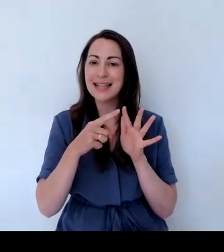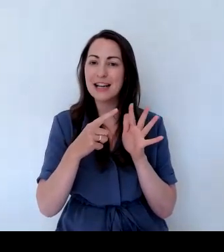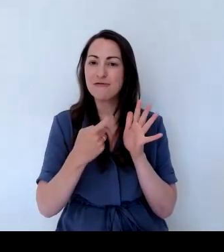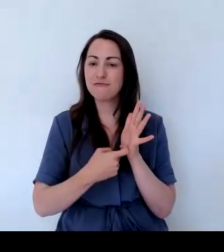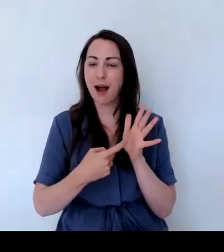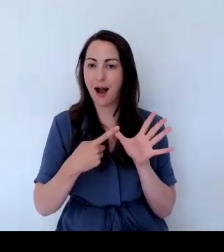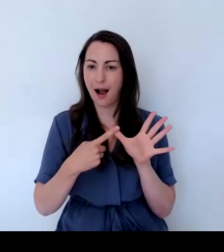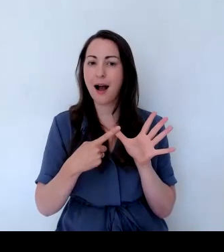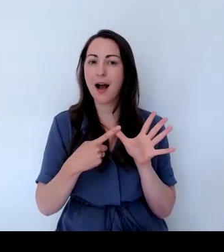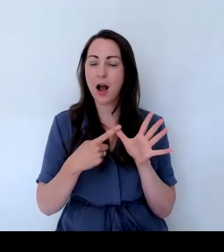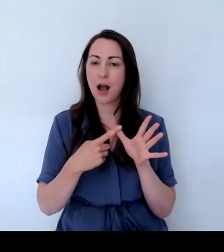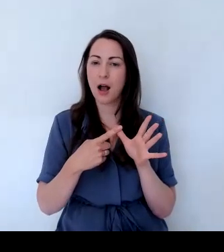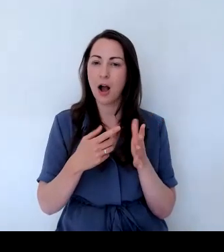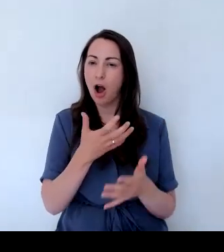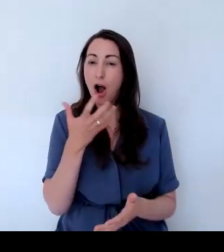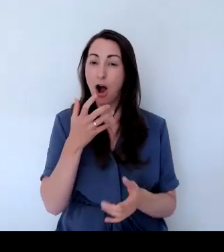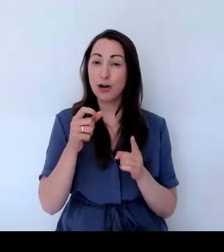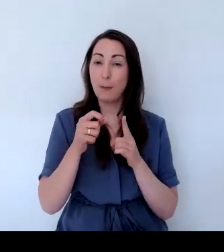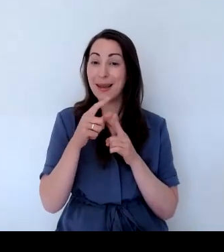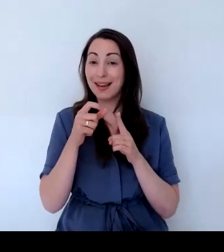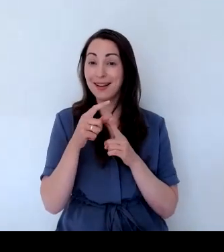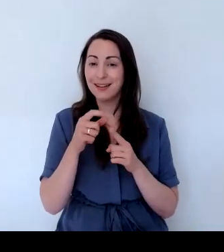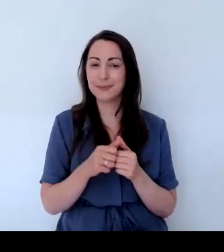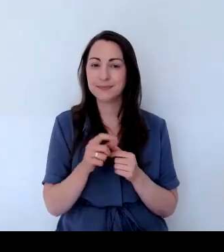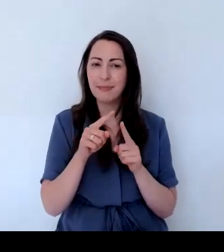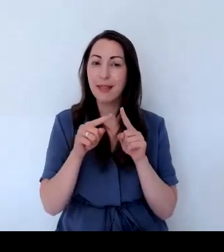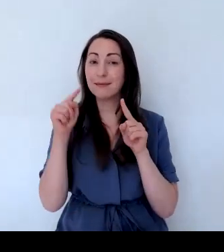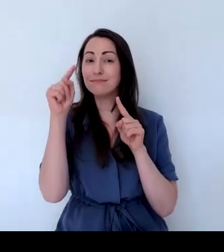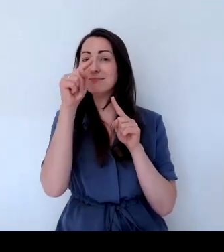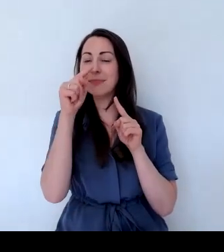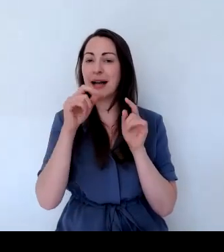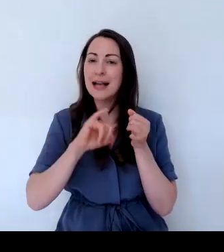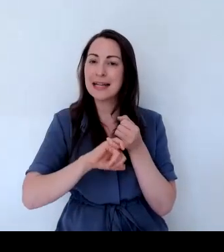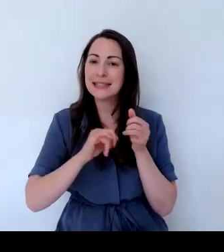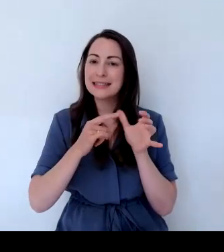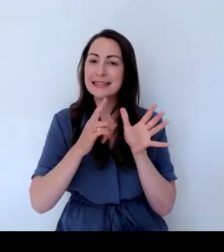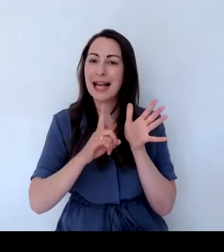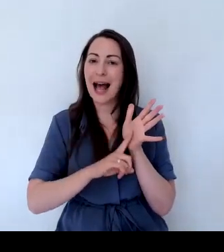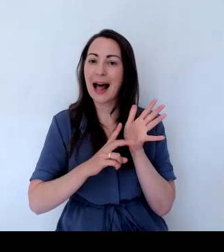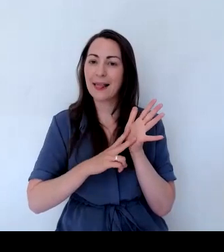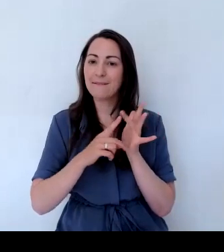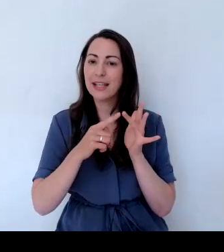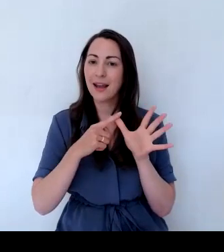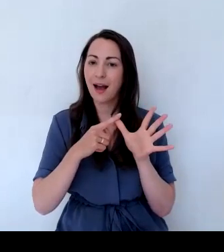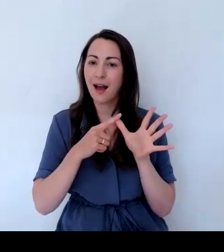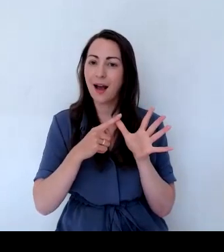We've got salvia. And this one's called salvia hot lips.